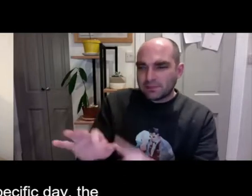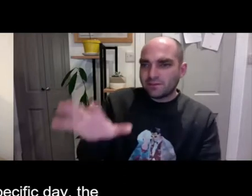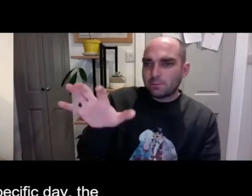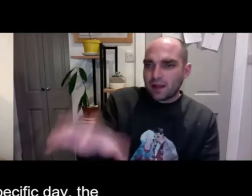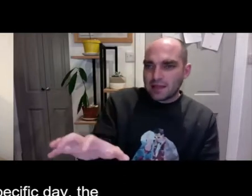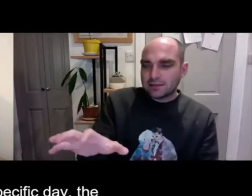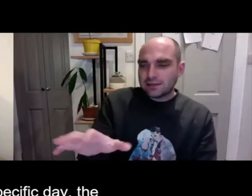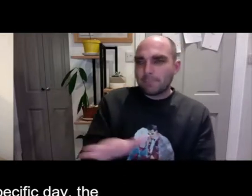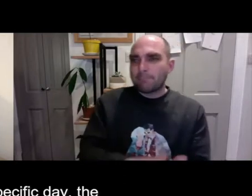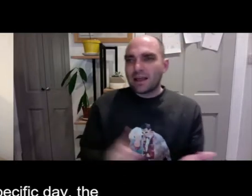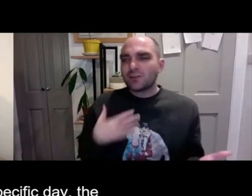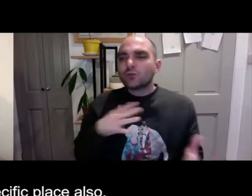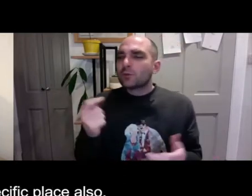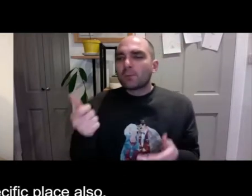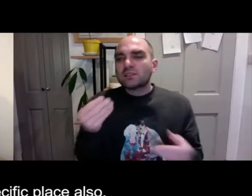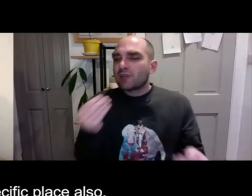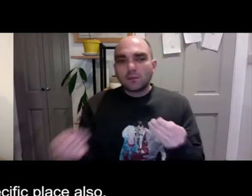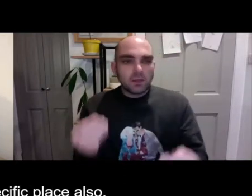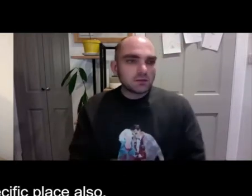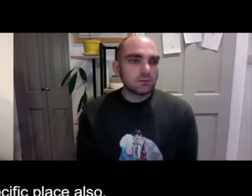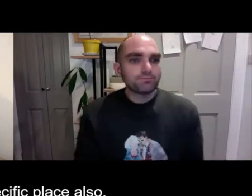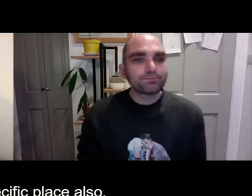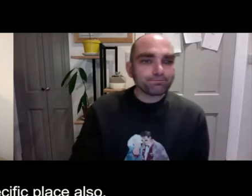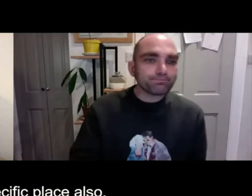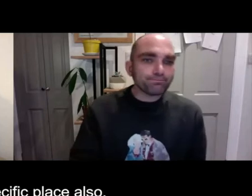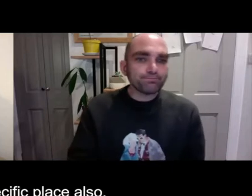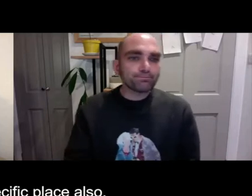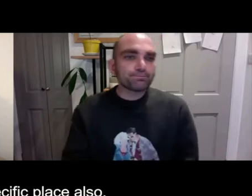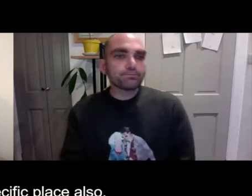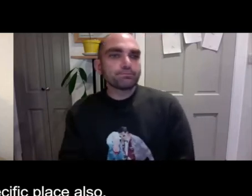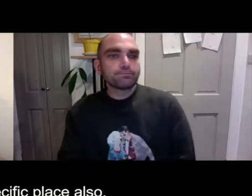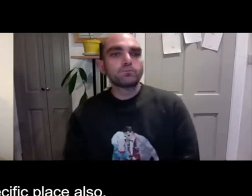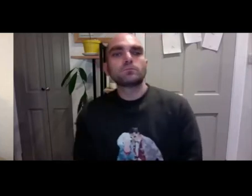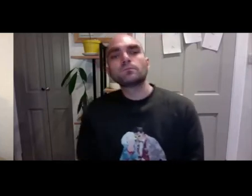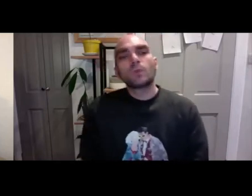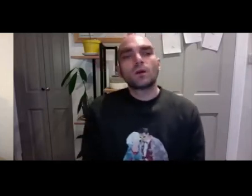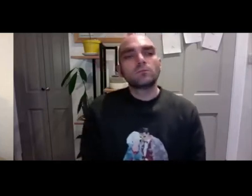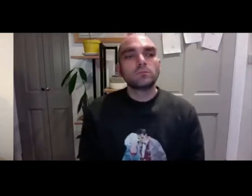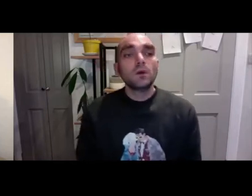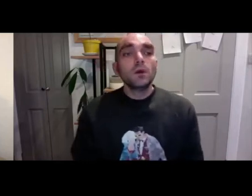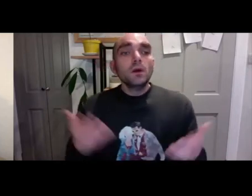time that's got the subtitles and the specific place also. So there's no flexibility for us.